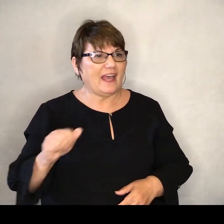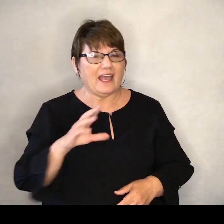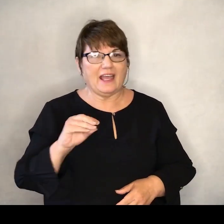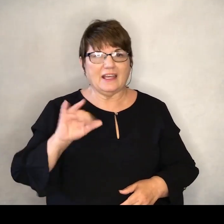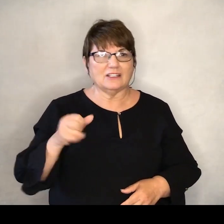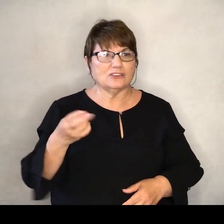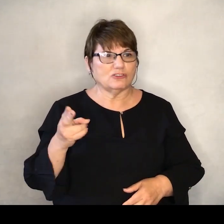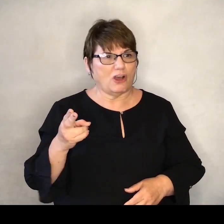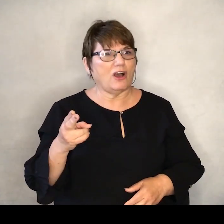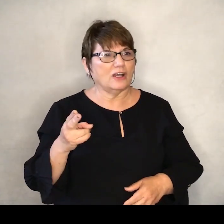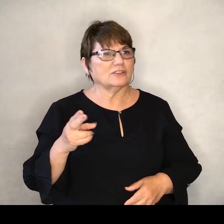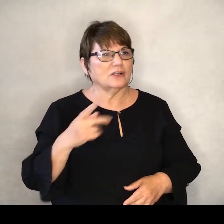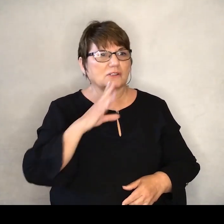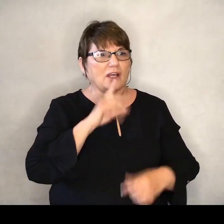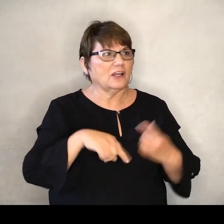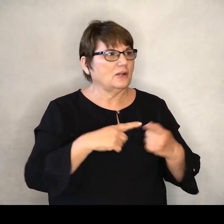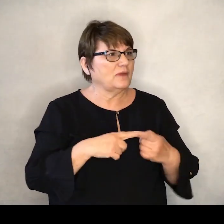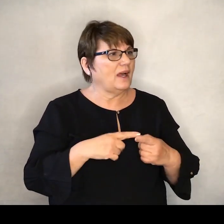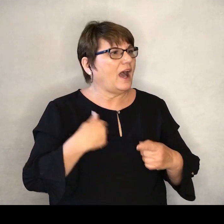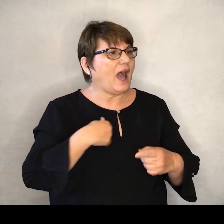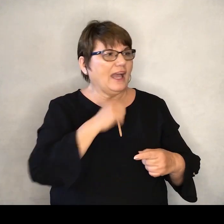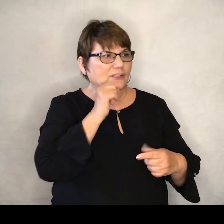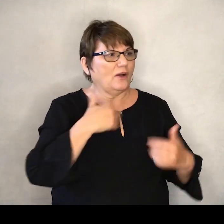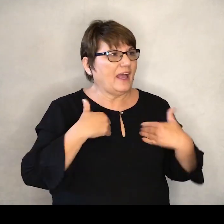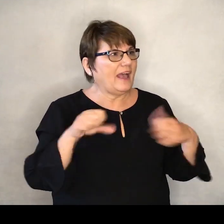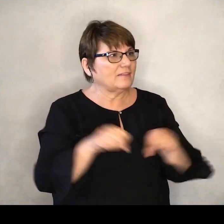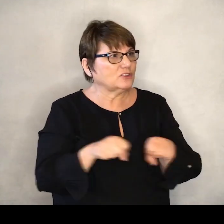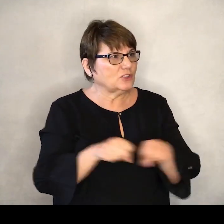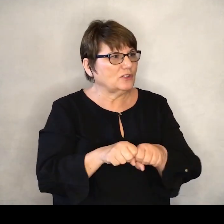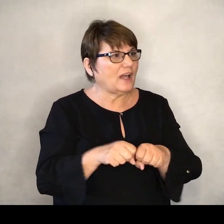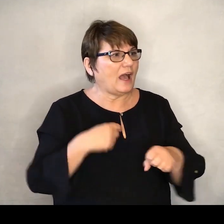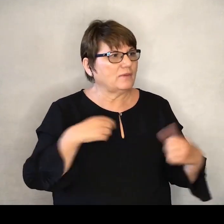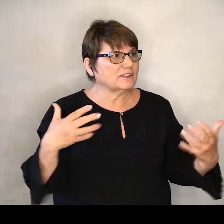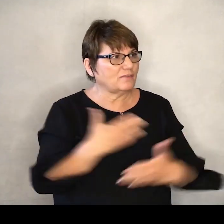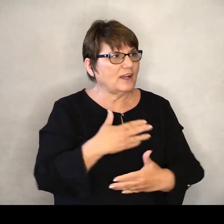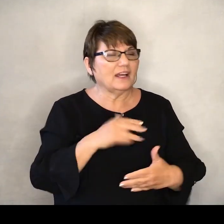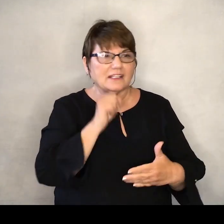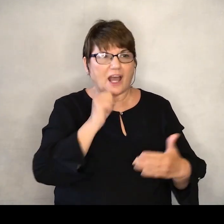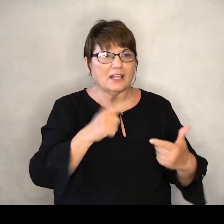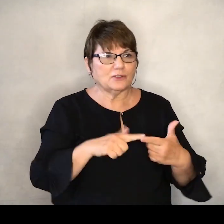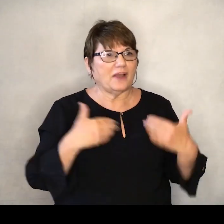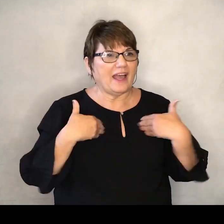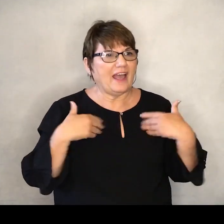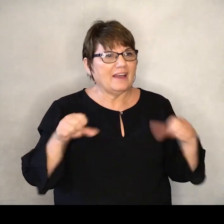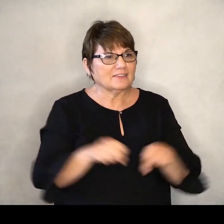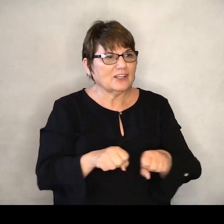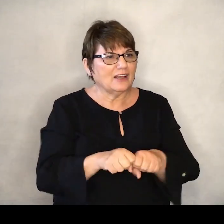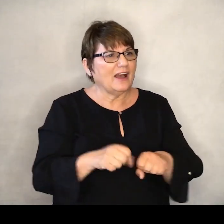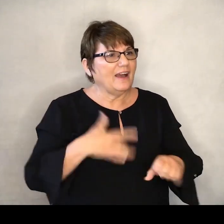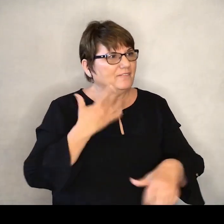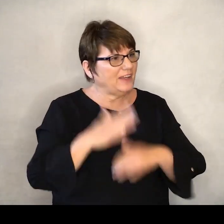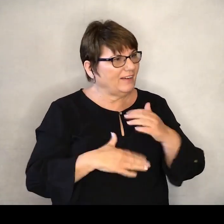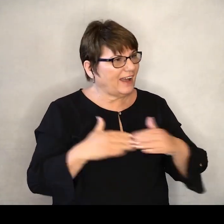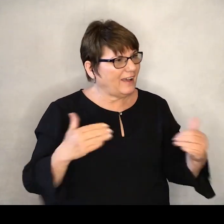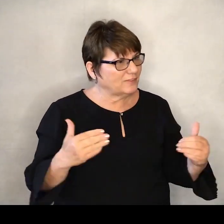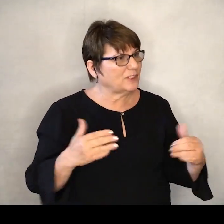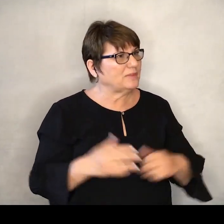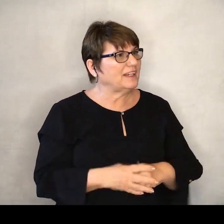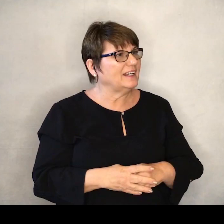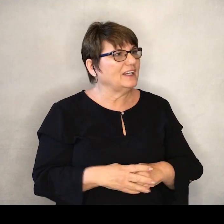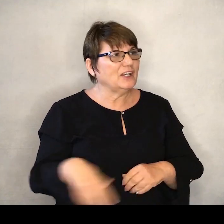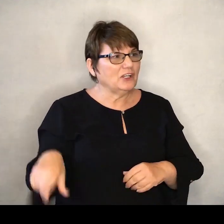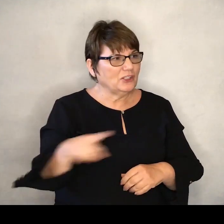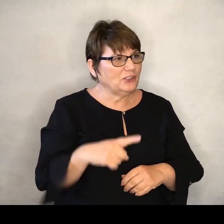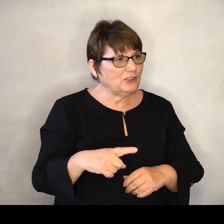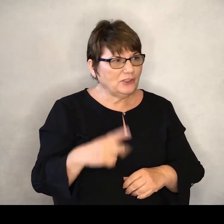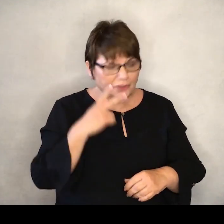We were talking about me not wearing shoes. And I was totally afraid to not wear shoes. But I'm so comfortable. And yeah, you can